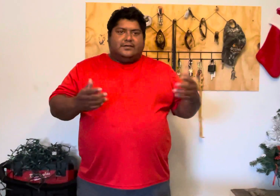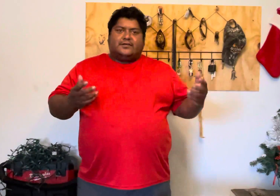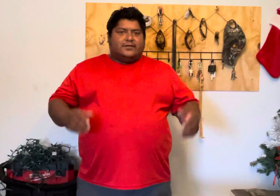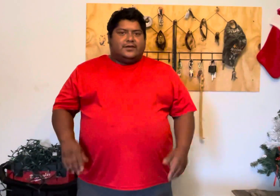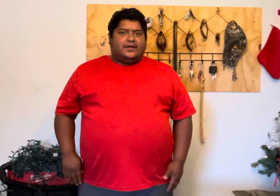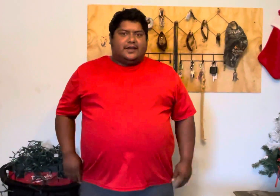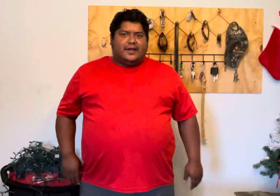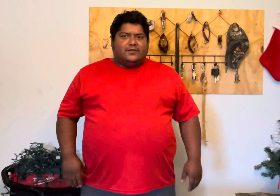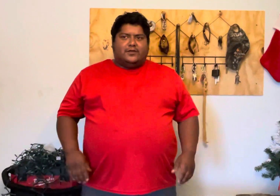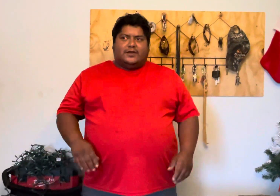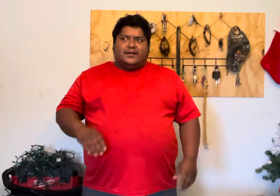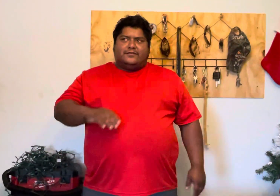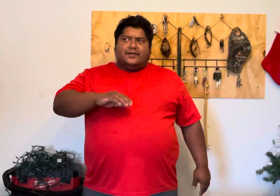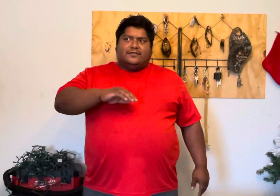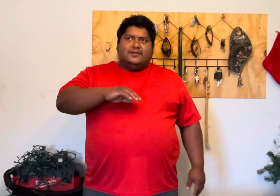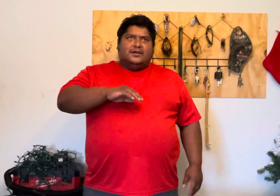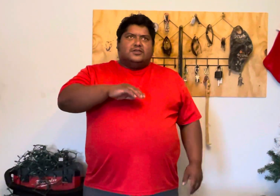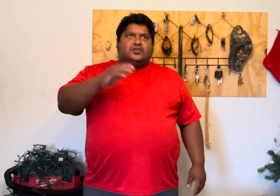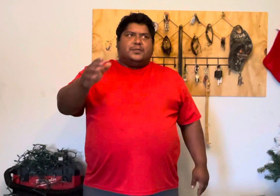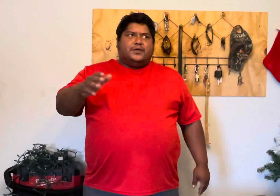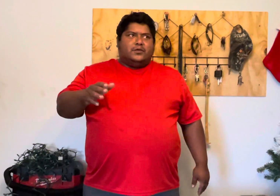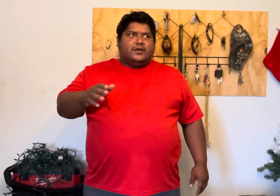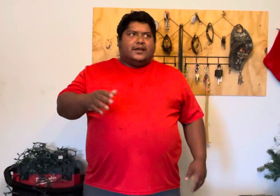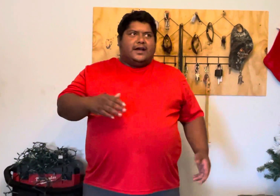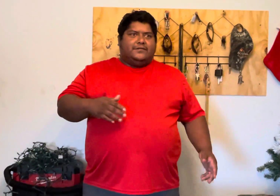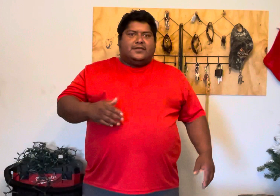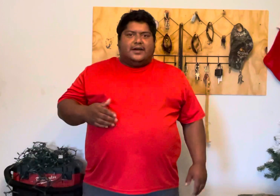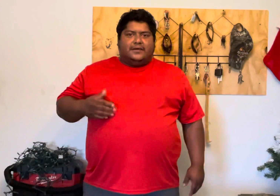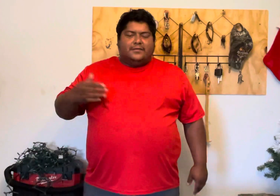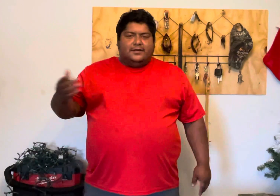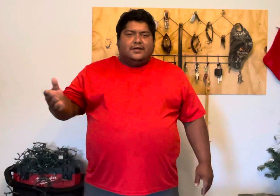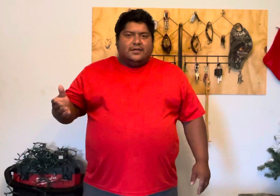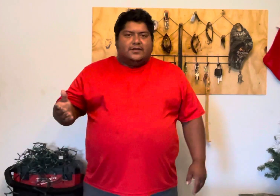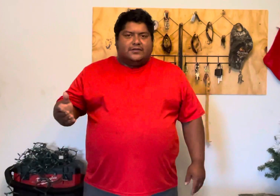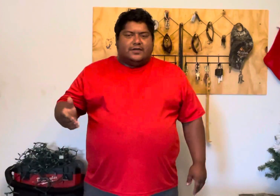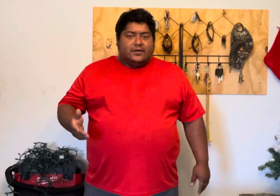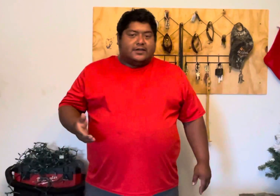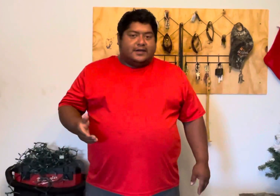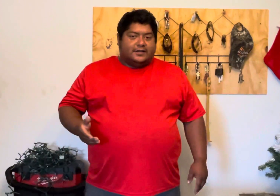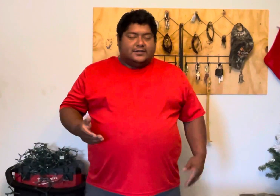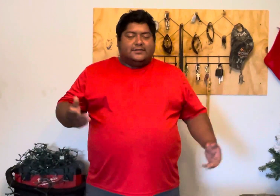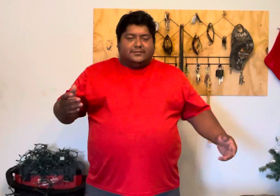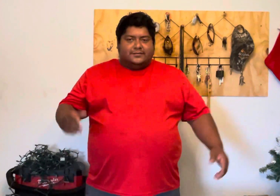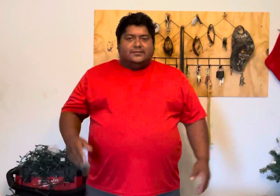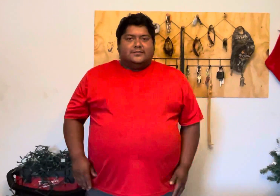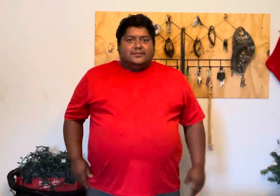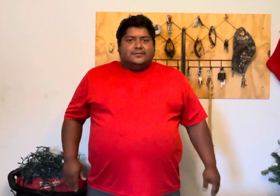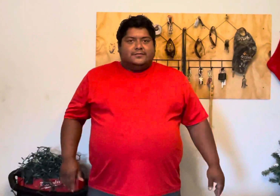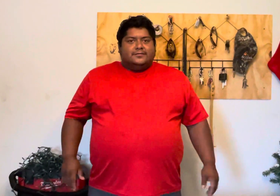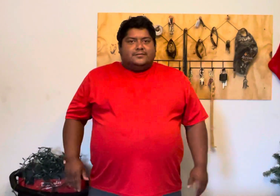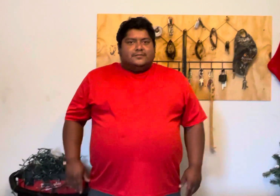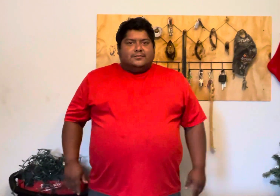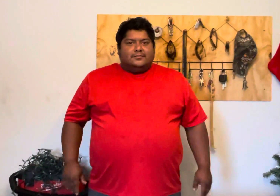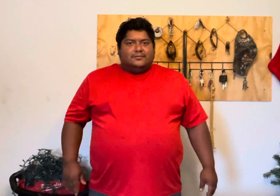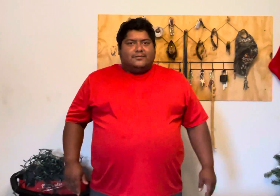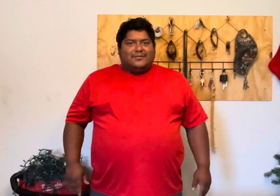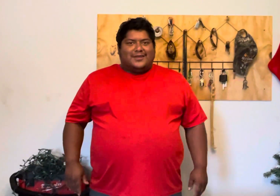yeah i've already i did triple the work in half the time cool and using the quick attach okay all we need is your uh eight grand and uh